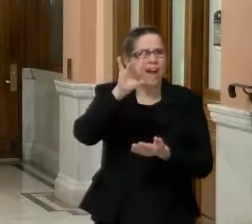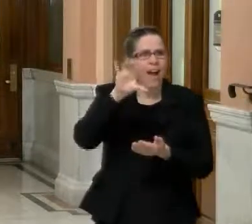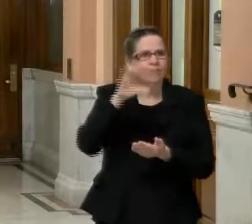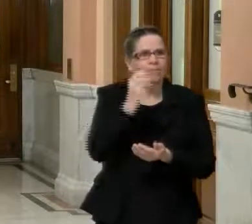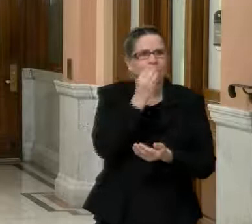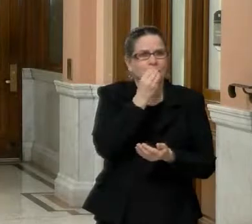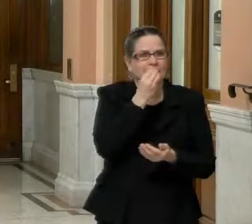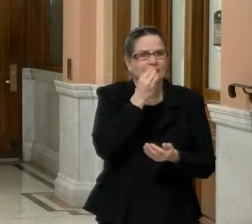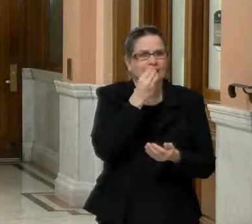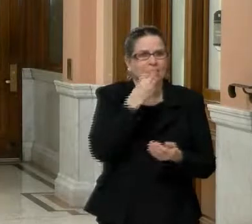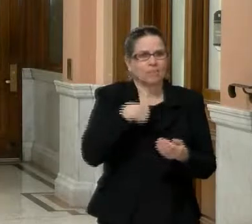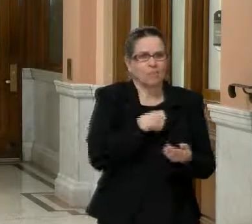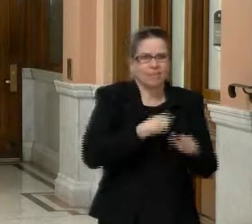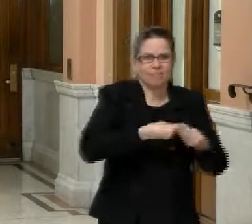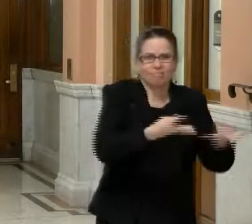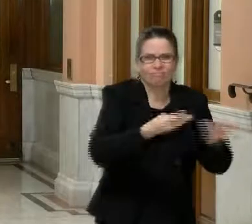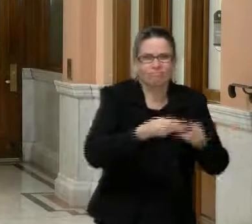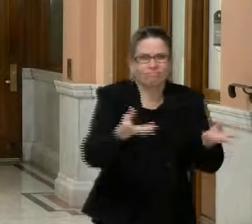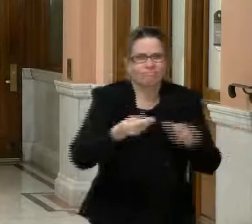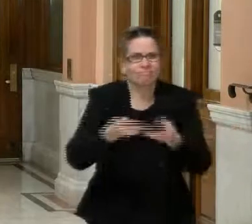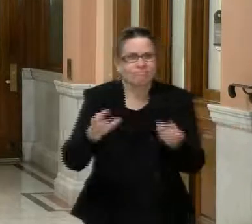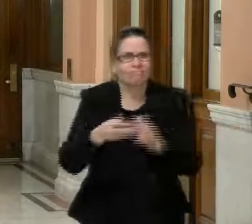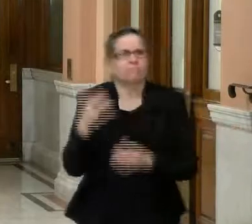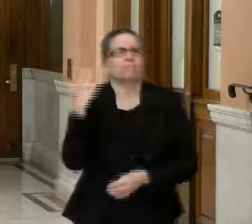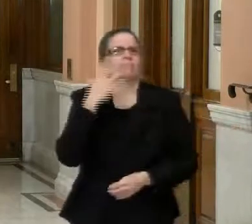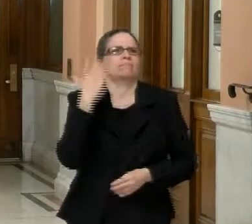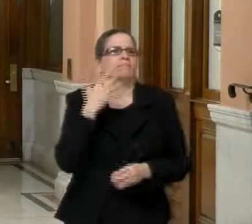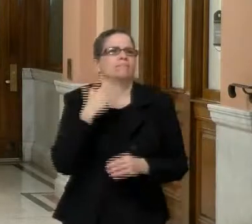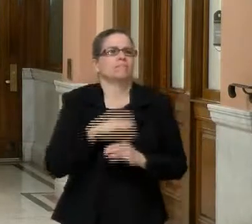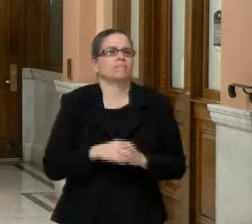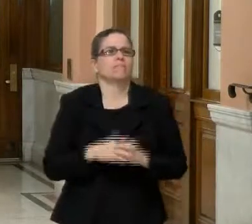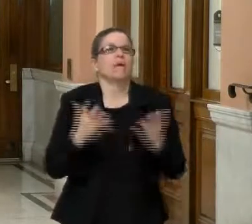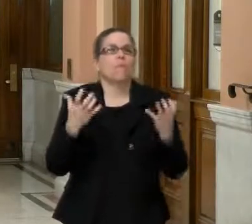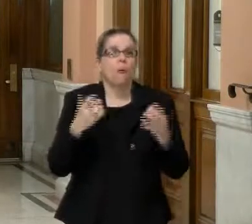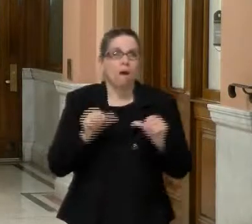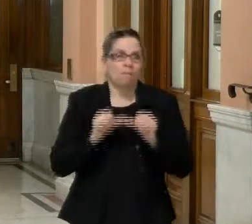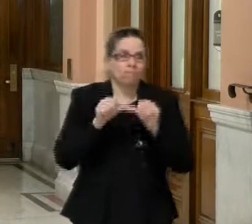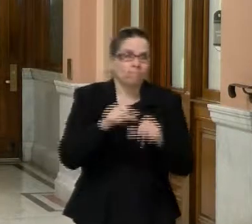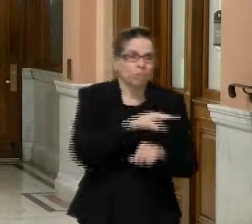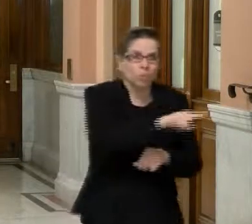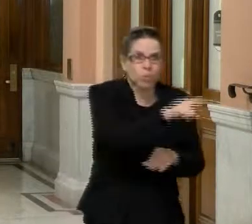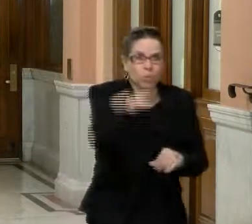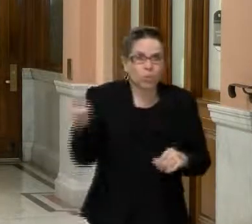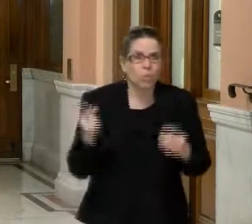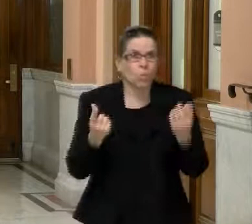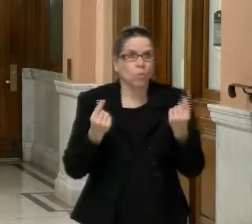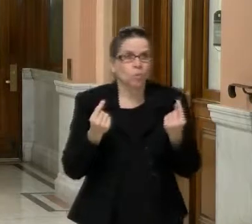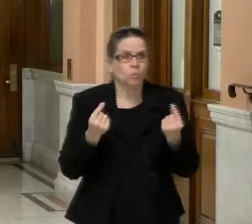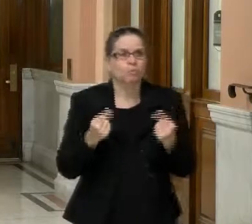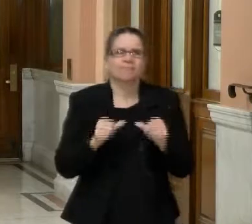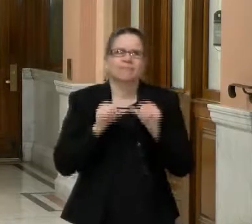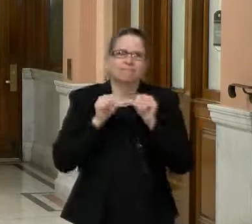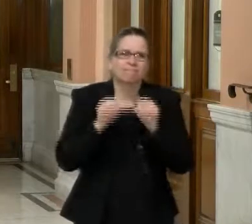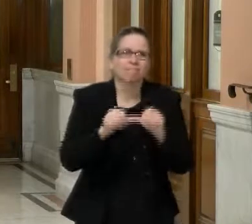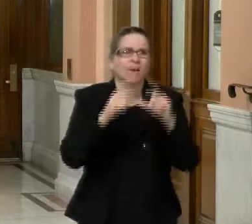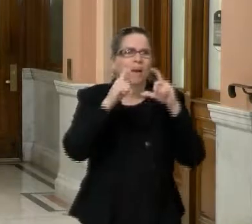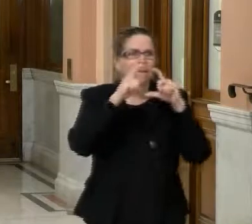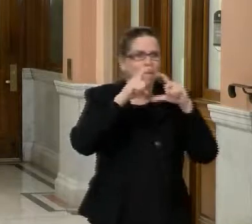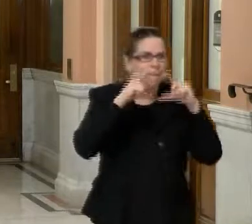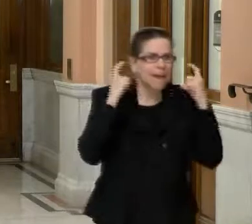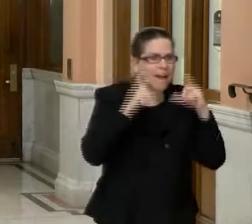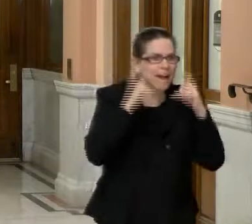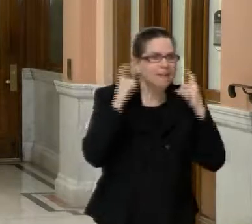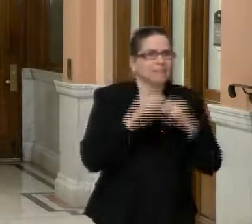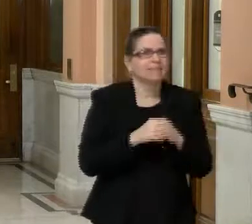And, uh, again, uh, I just ask everyone again to be vigilant, wear your mask, uh, pay